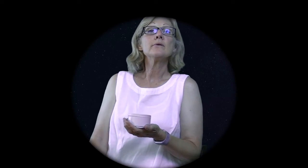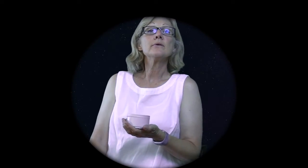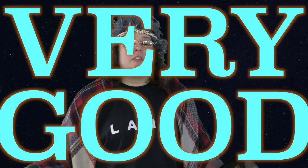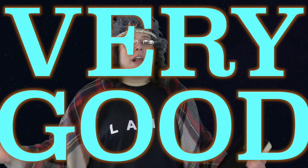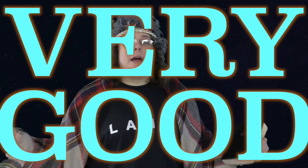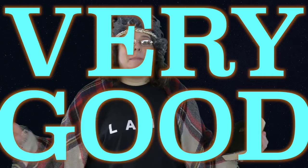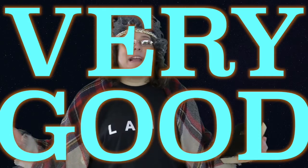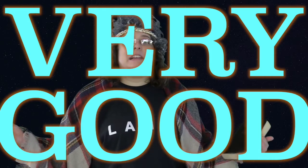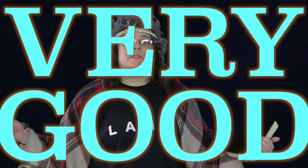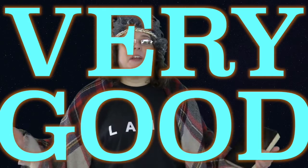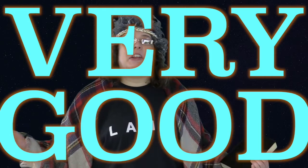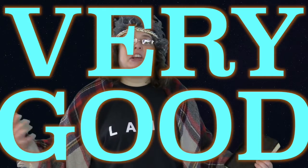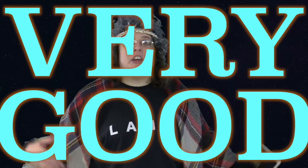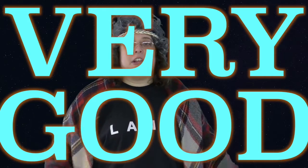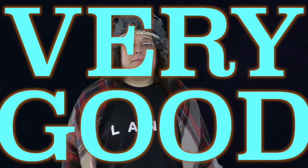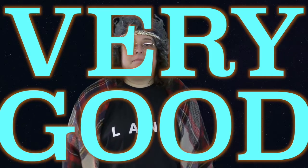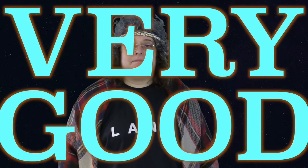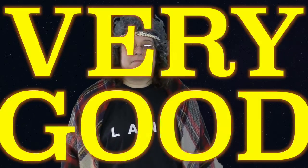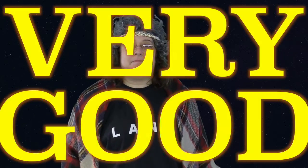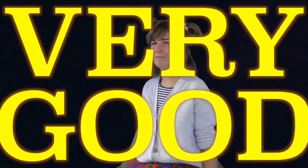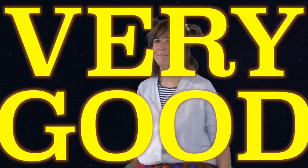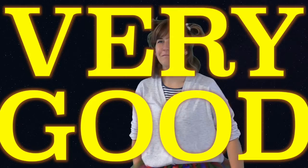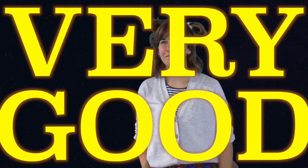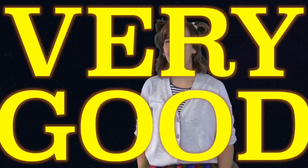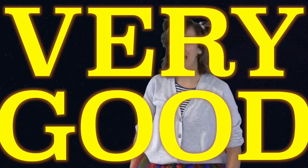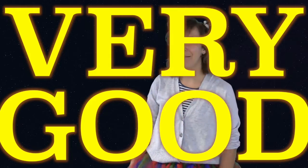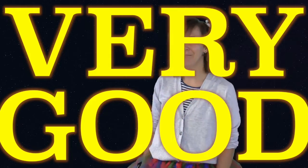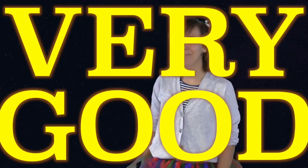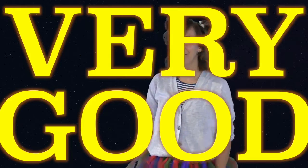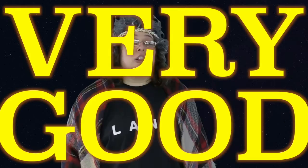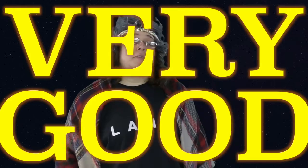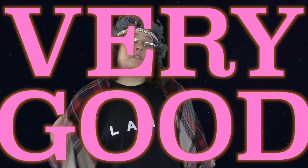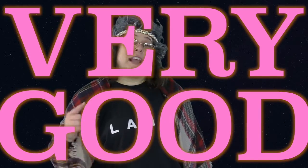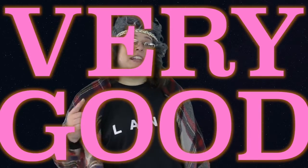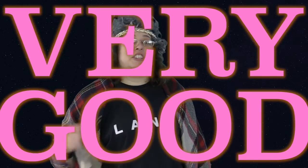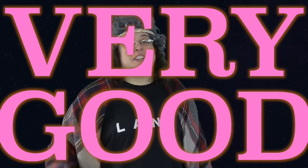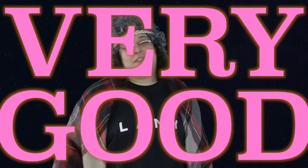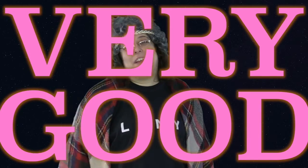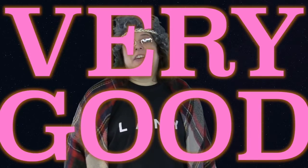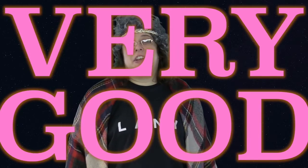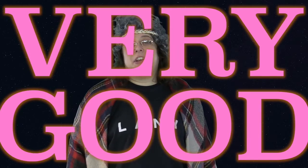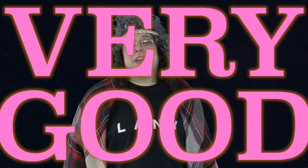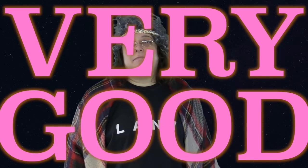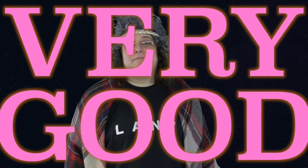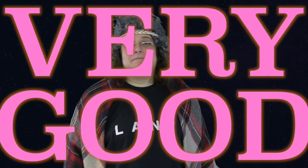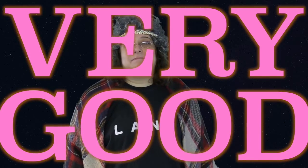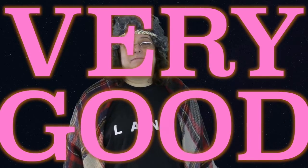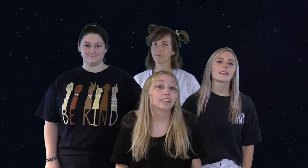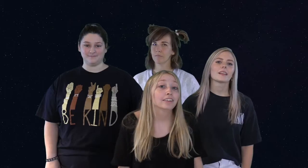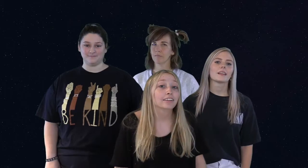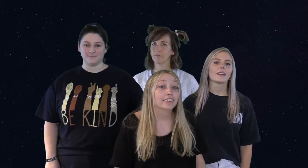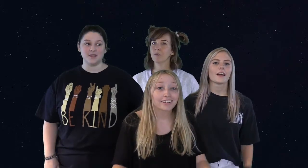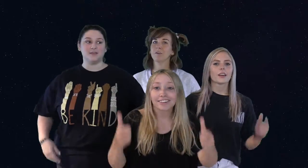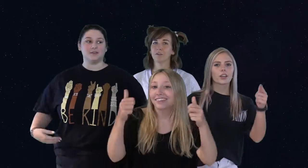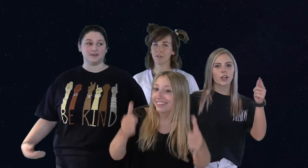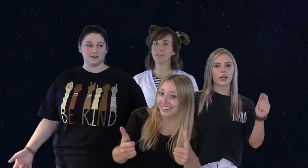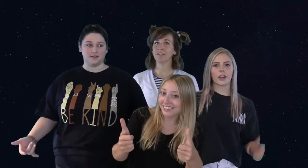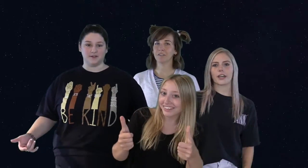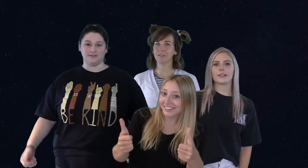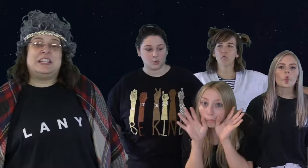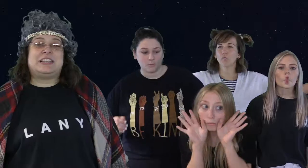God that he made, was very good. All that he made, and it was very good. All of creation is very good. All of creation is very good. Fish